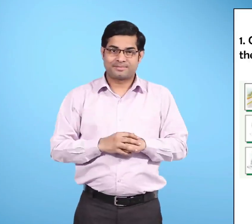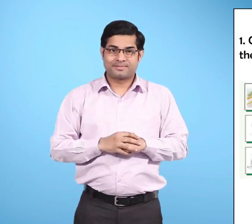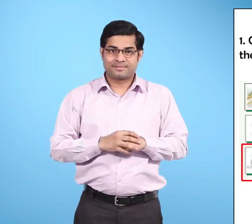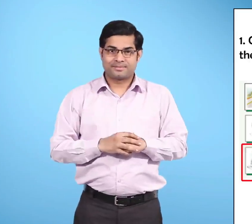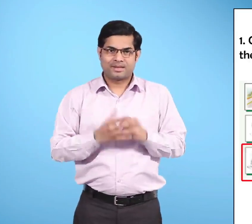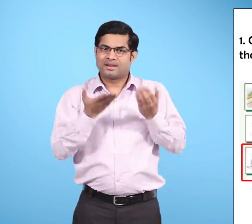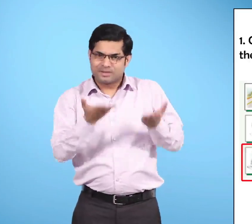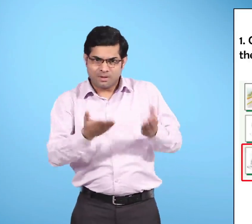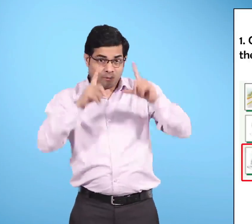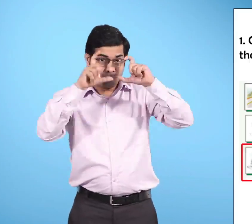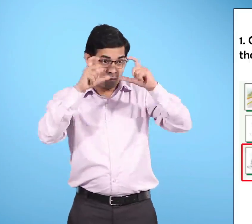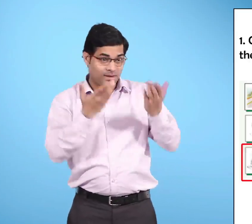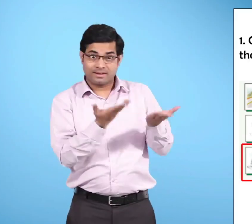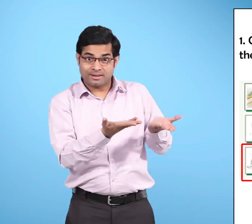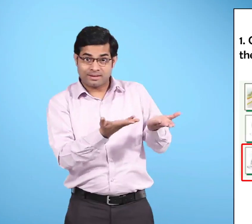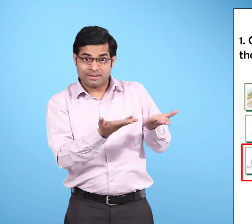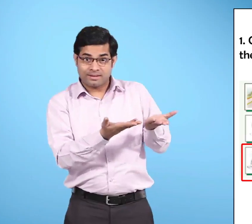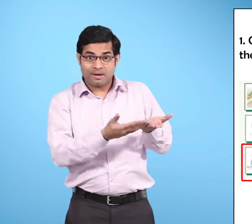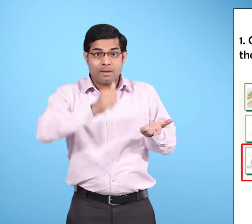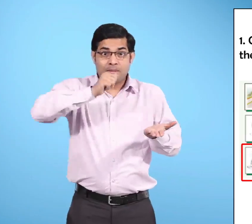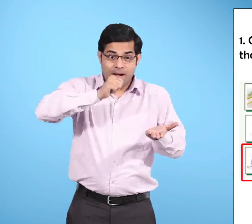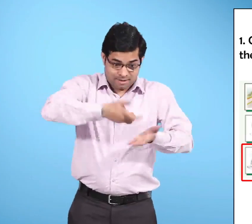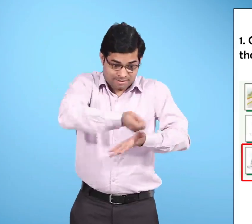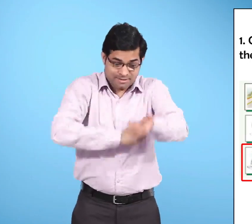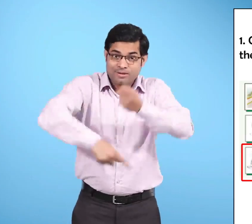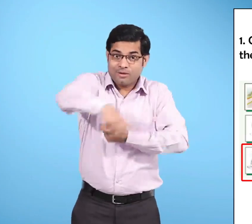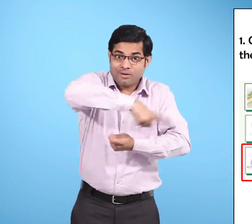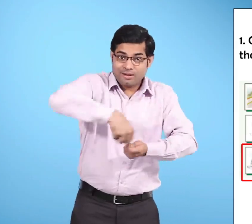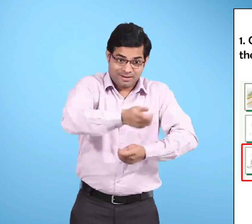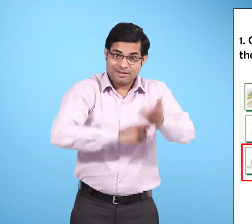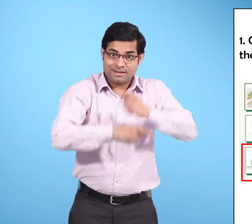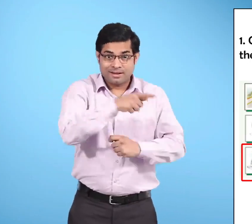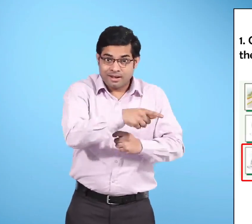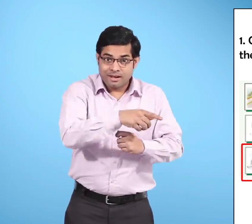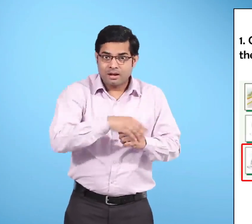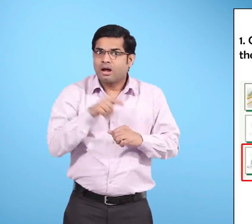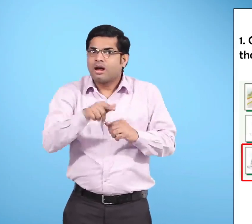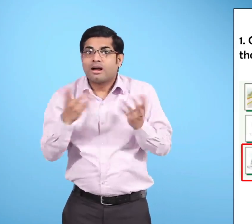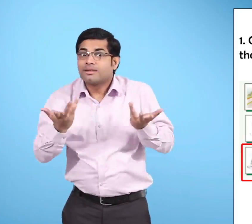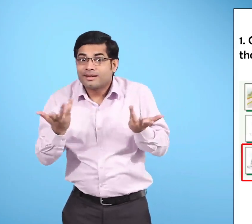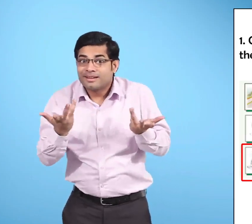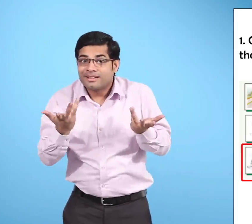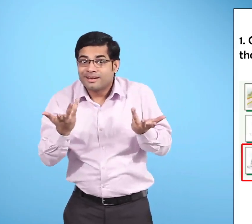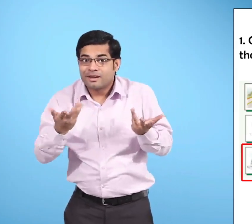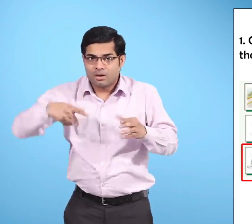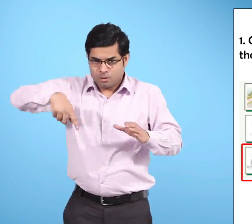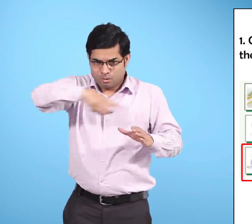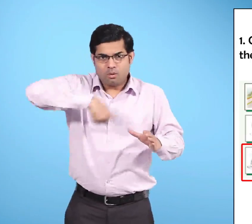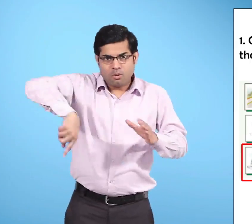And now we have something that we draw water from Is it well or wall